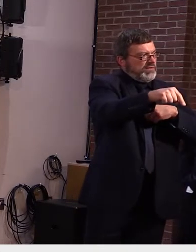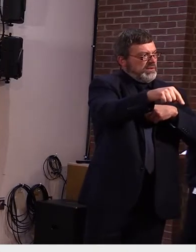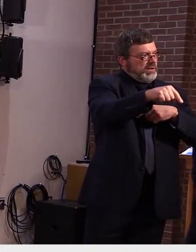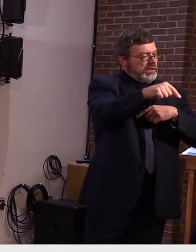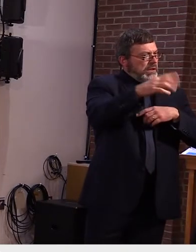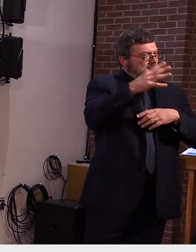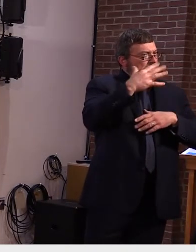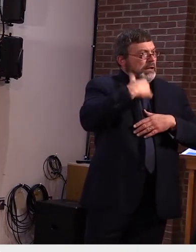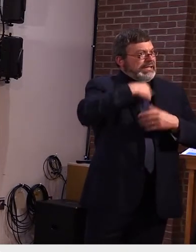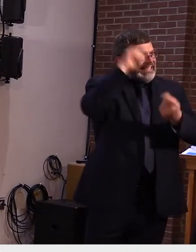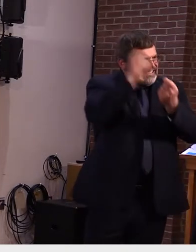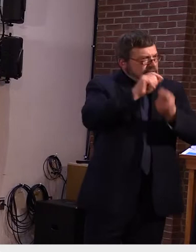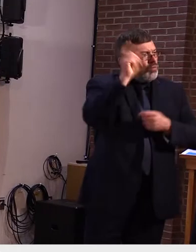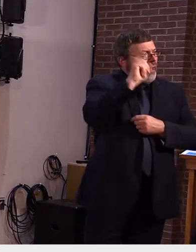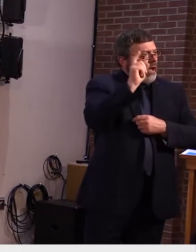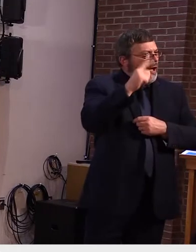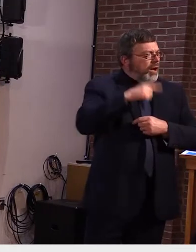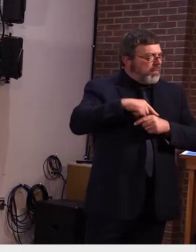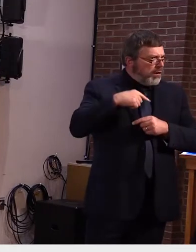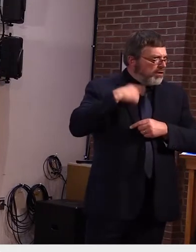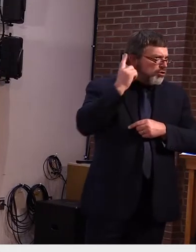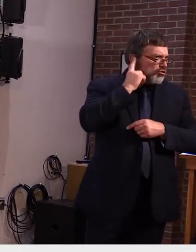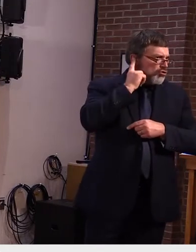19 cases in child care facilities